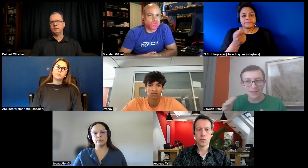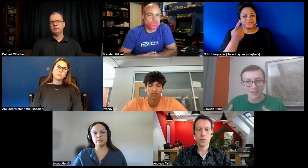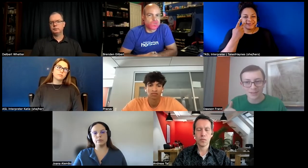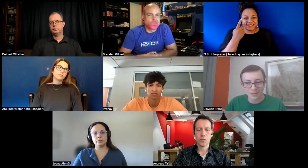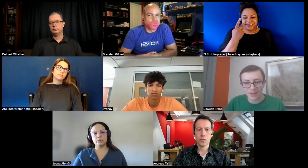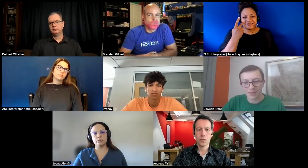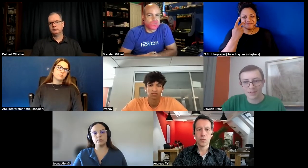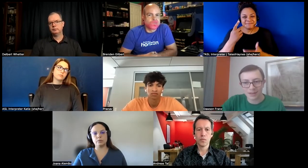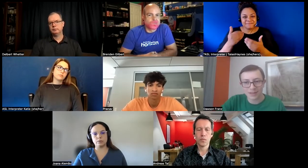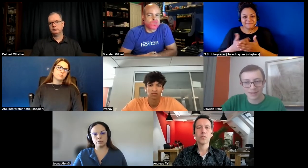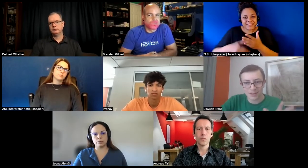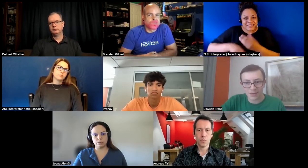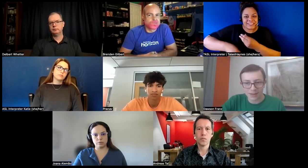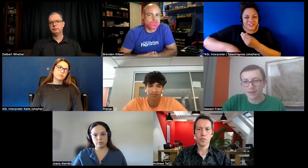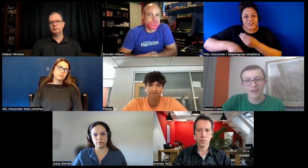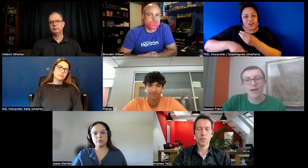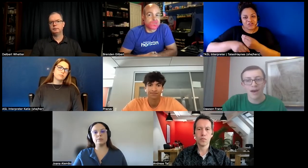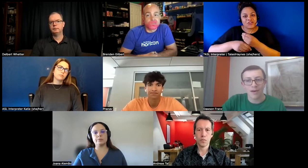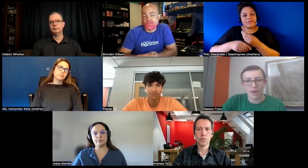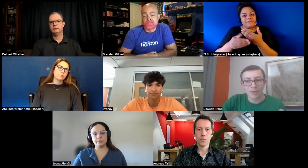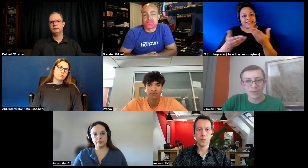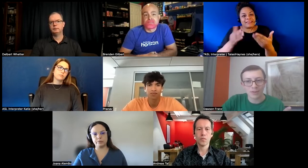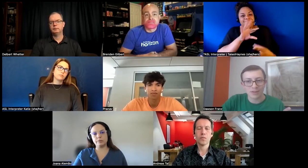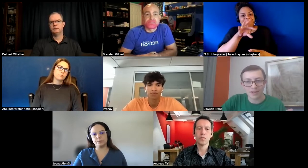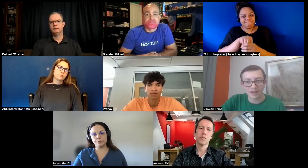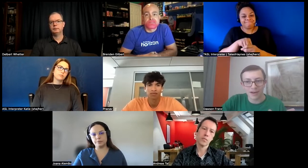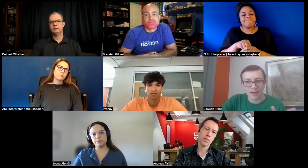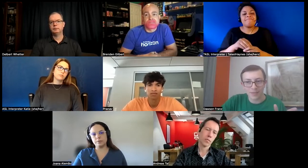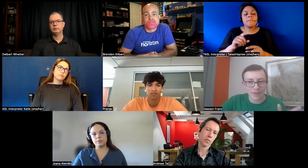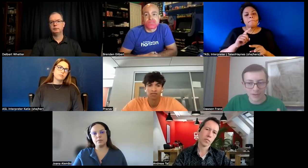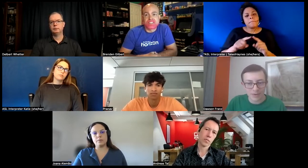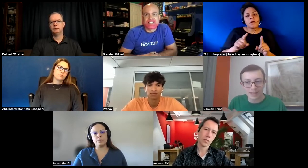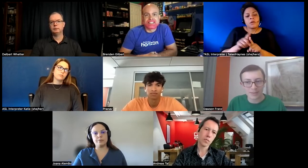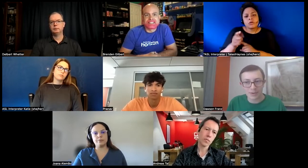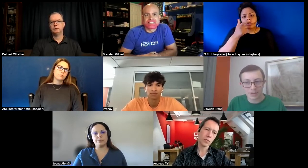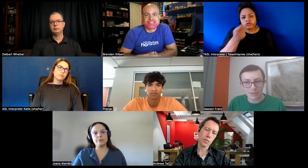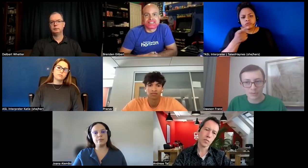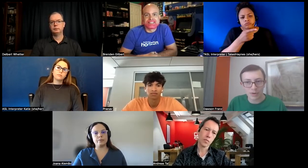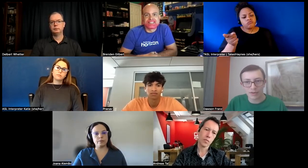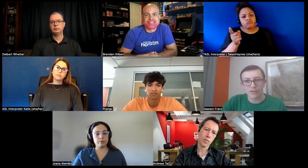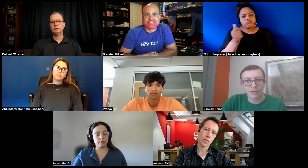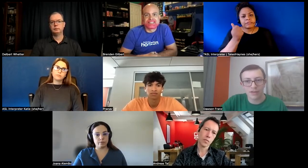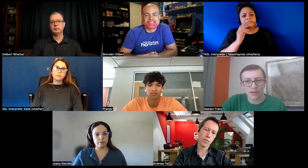additional um tech that's that's going in um but i'm also interested um if anyone has experience with i think